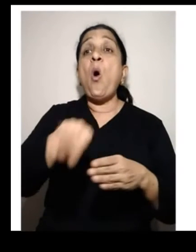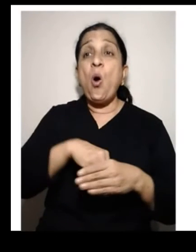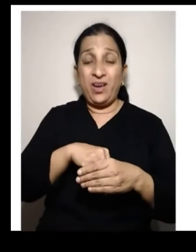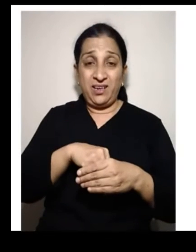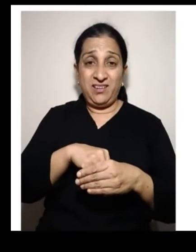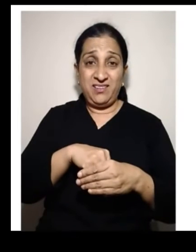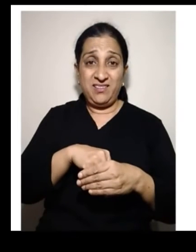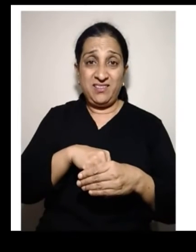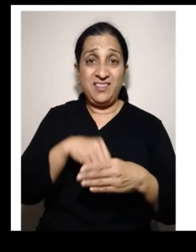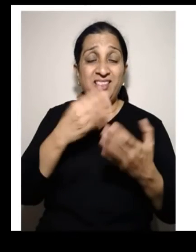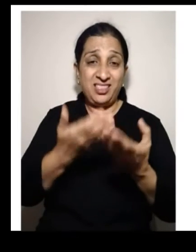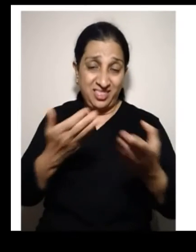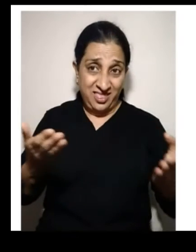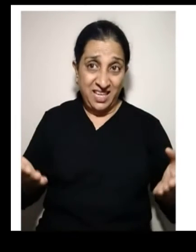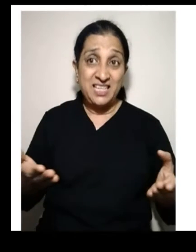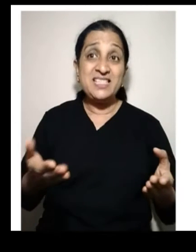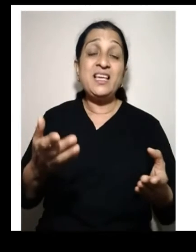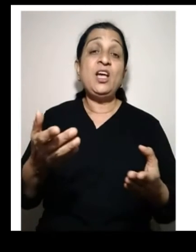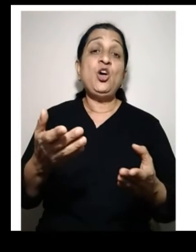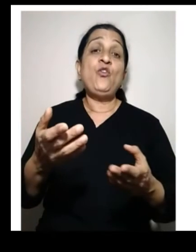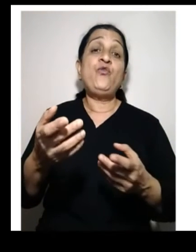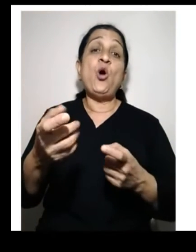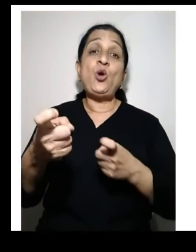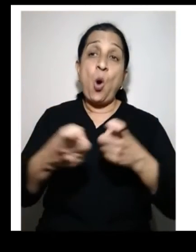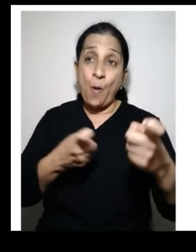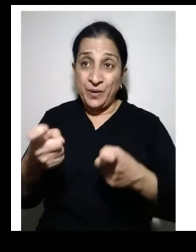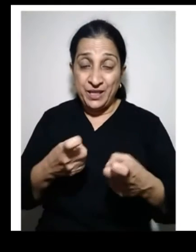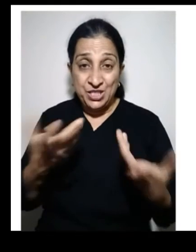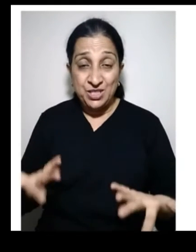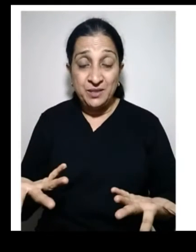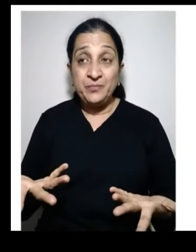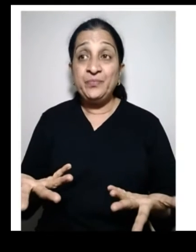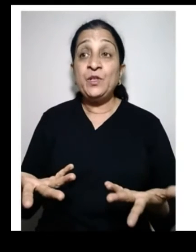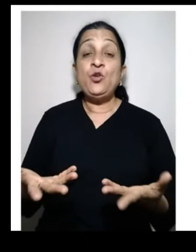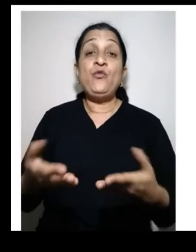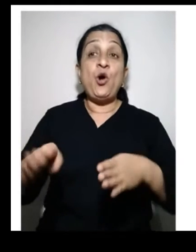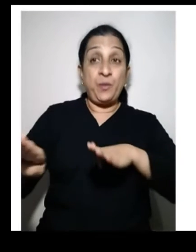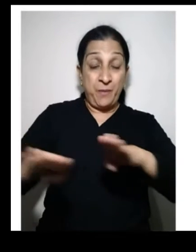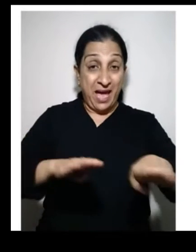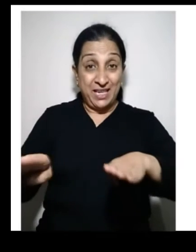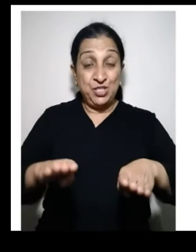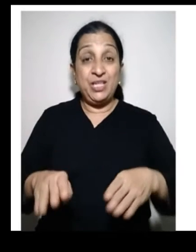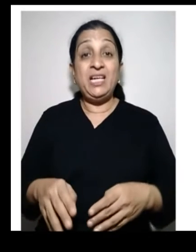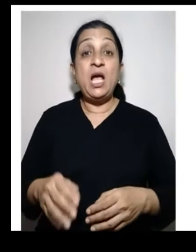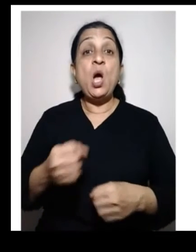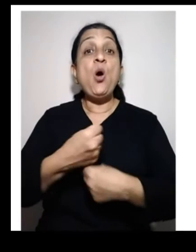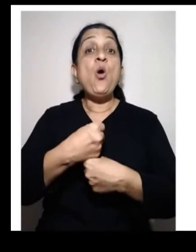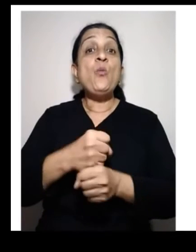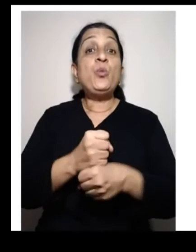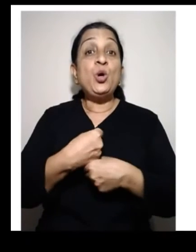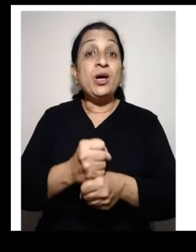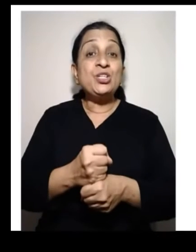owns all things and operates, manages